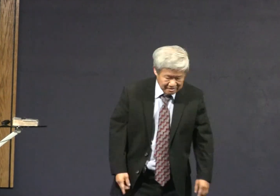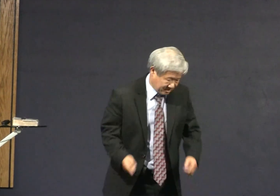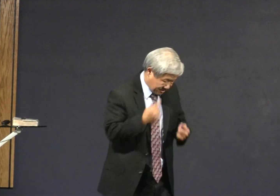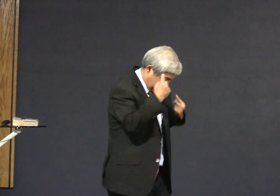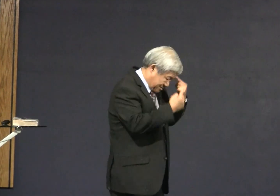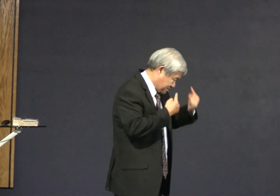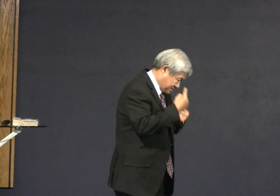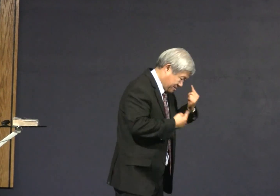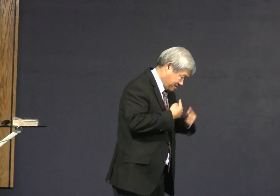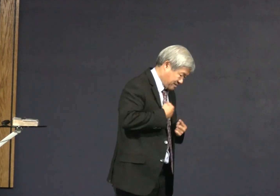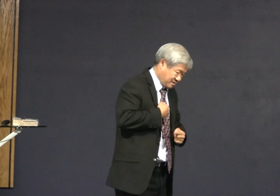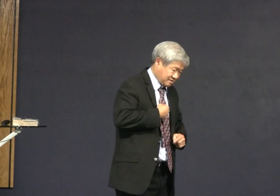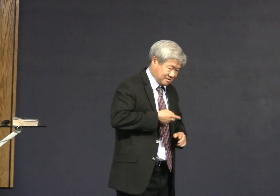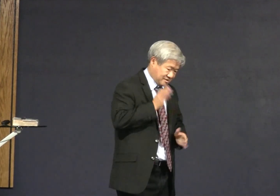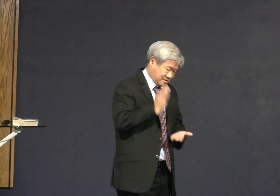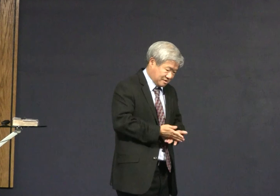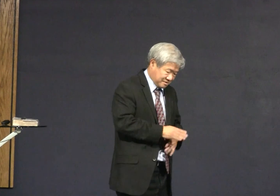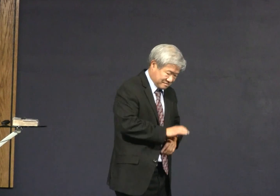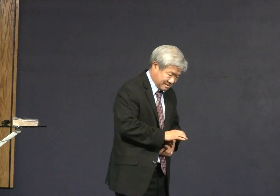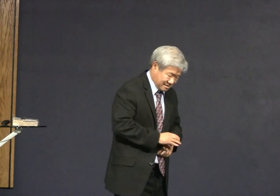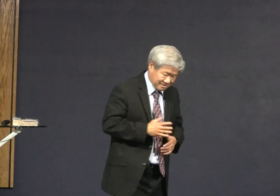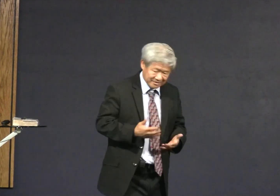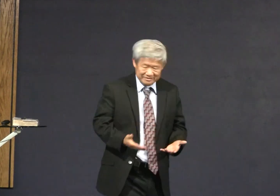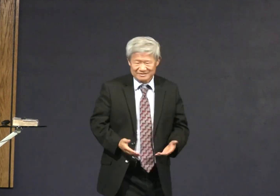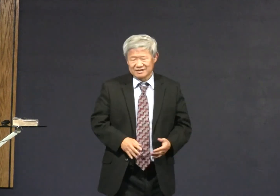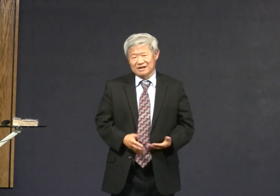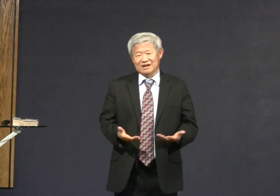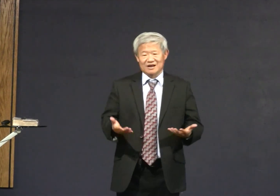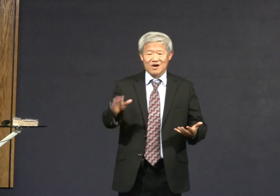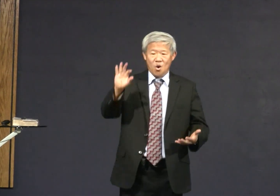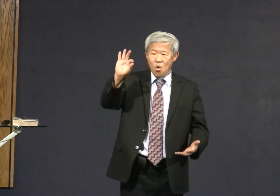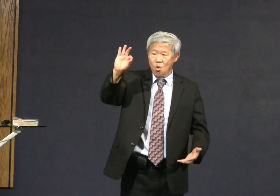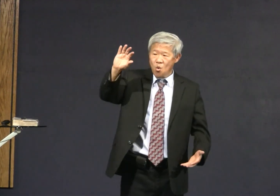Maybe you quit your job or divorce, stop going to church.